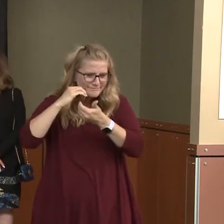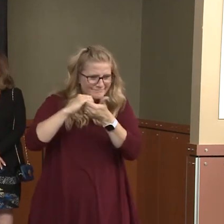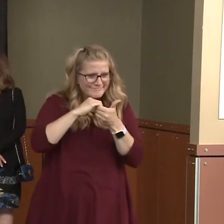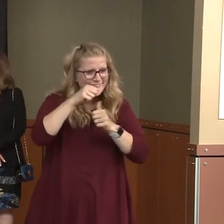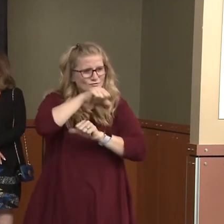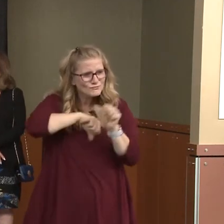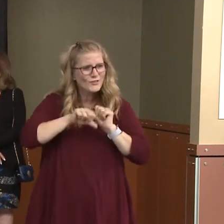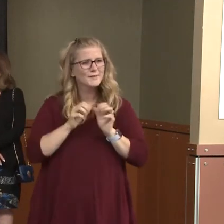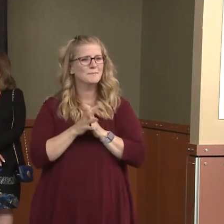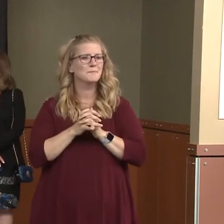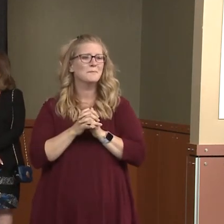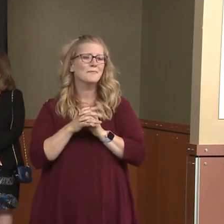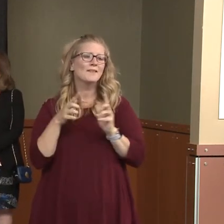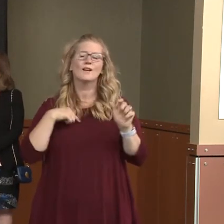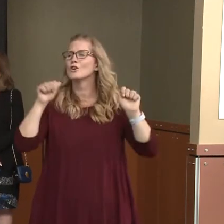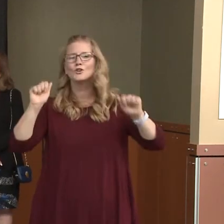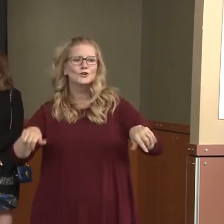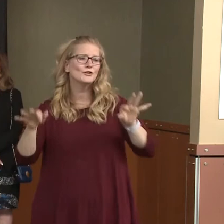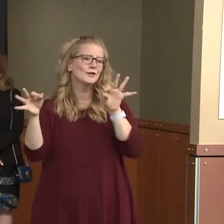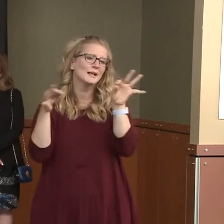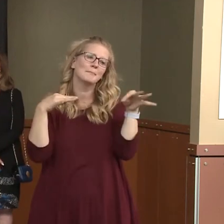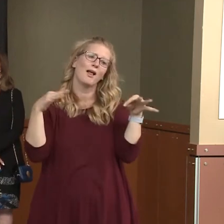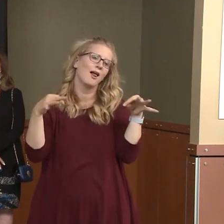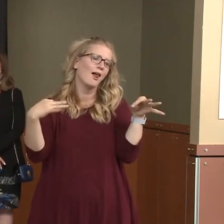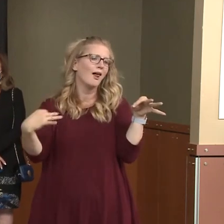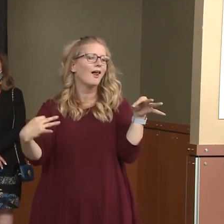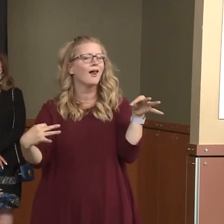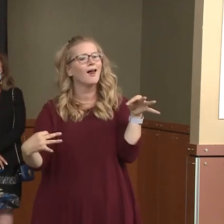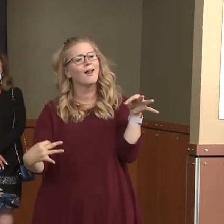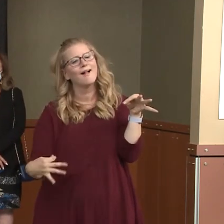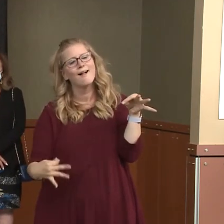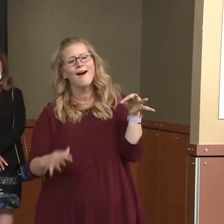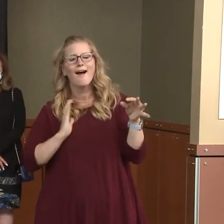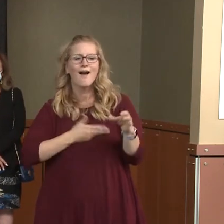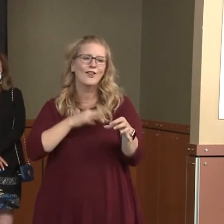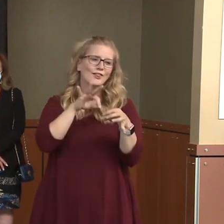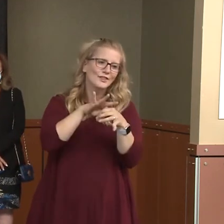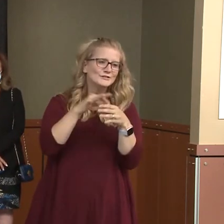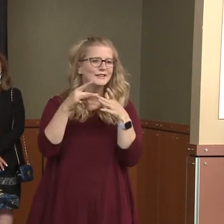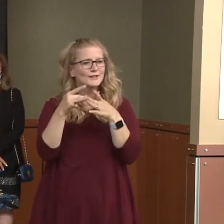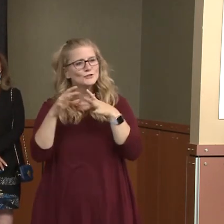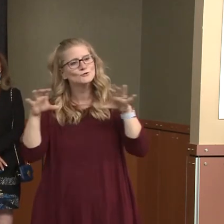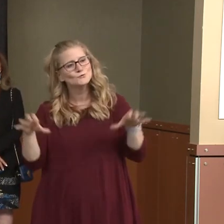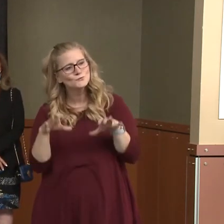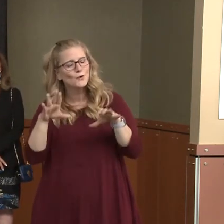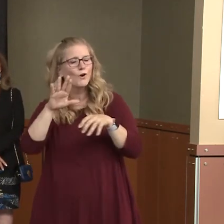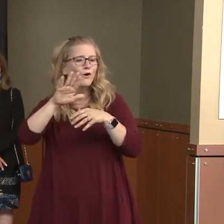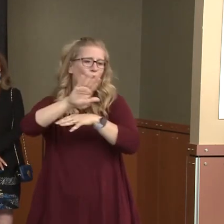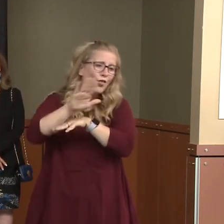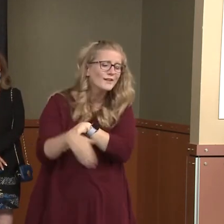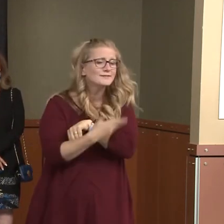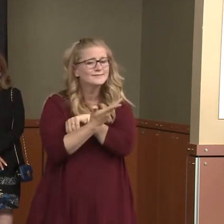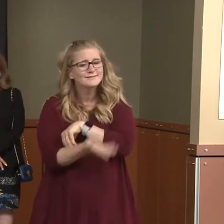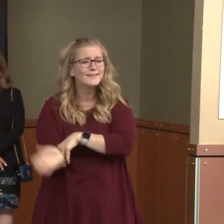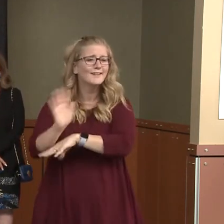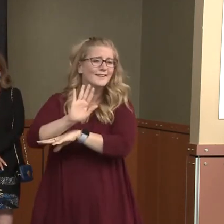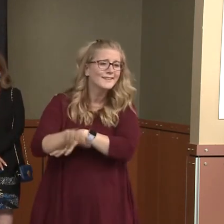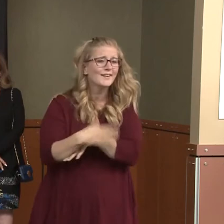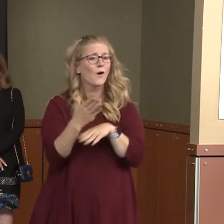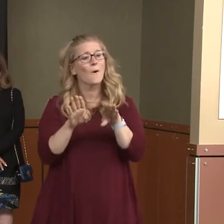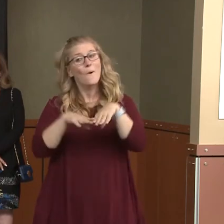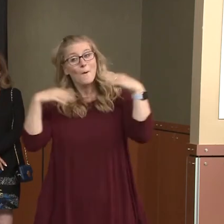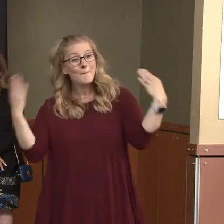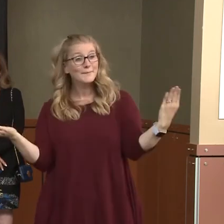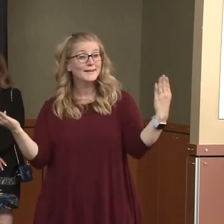all the things that our elected leaders have done. We've been working day and night to open this community. We've done, we've had